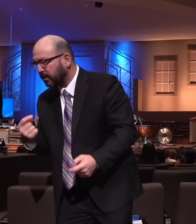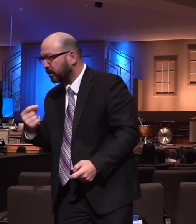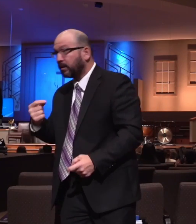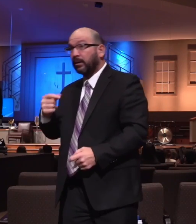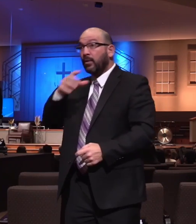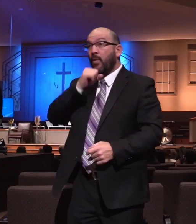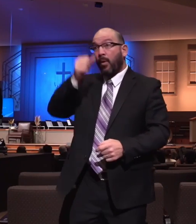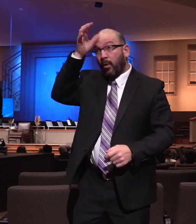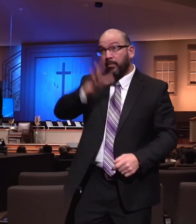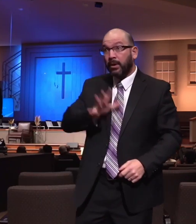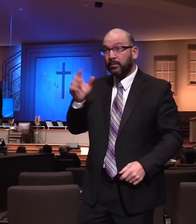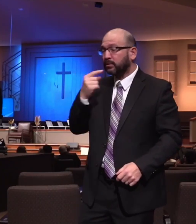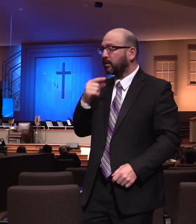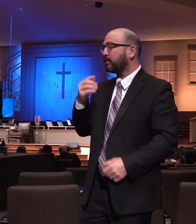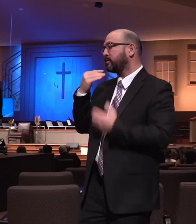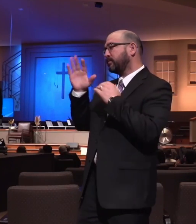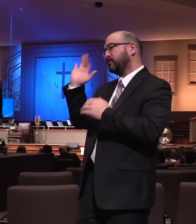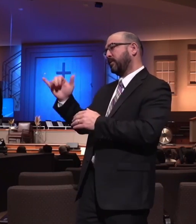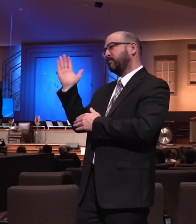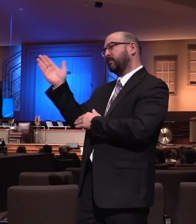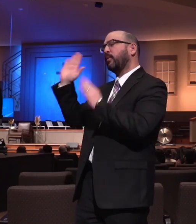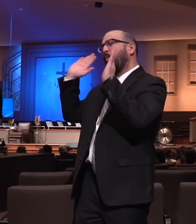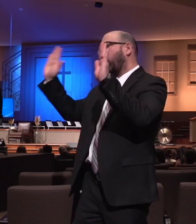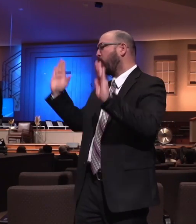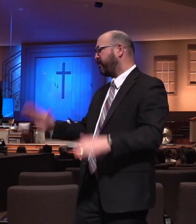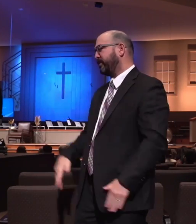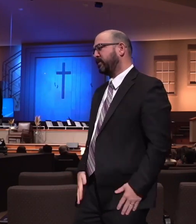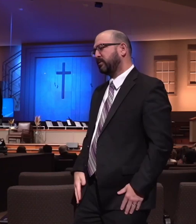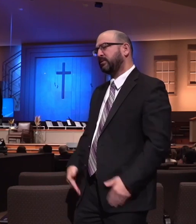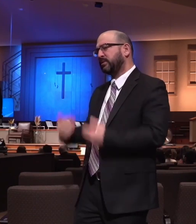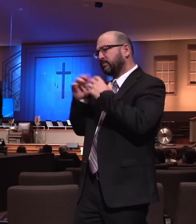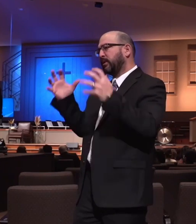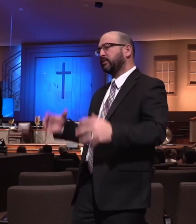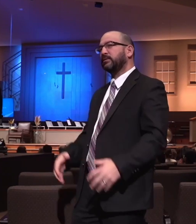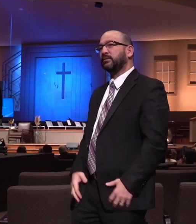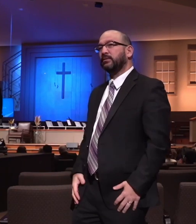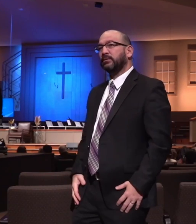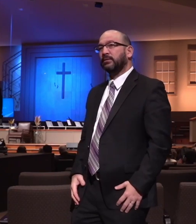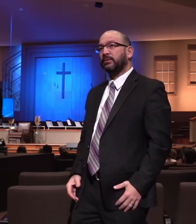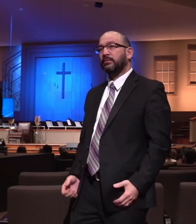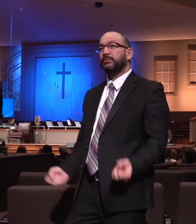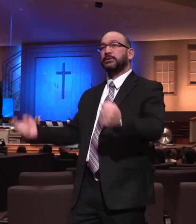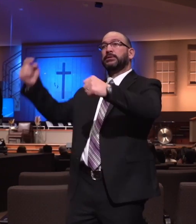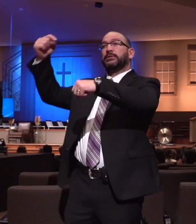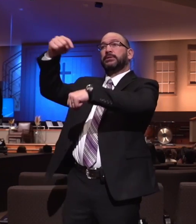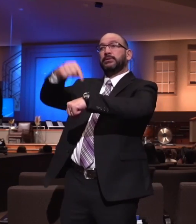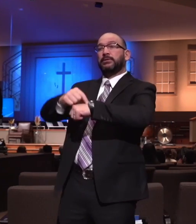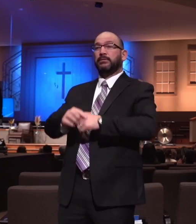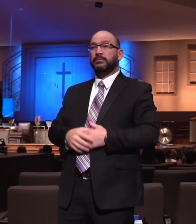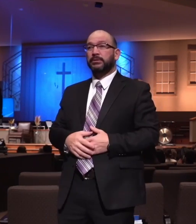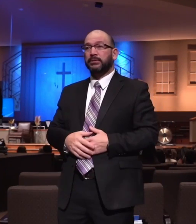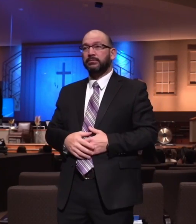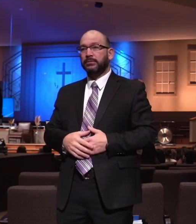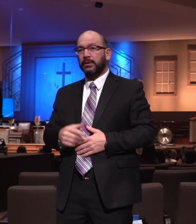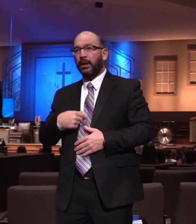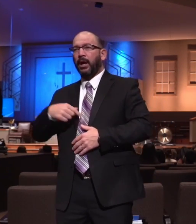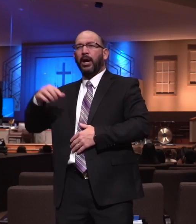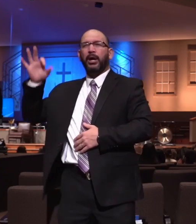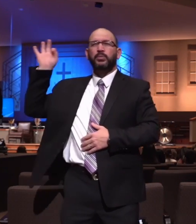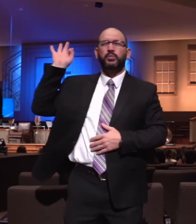that message tonight, and oftentimes you'll find those are, you can sense they're not listening like